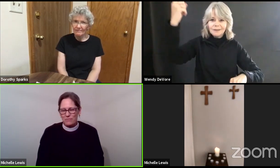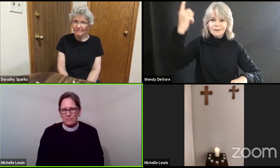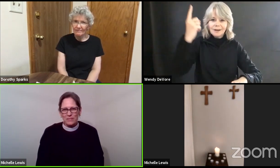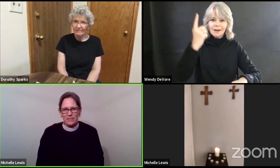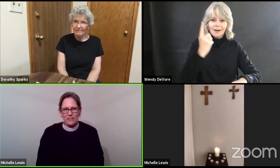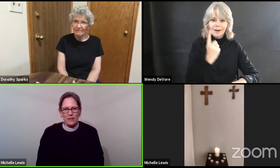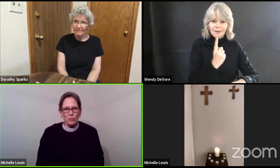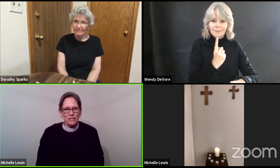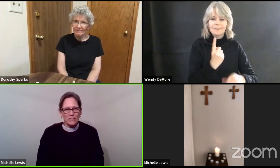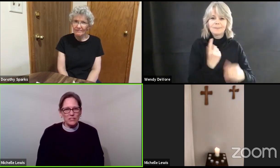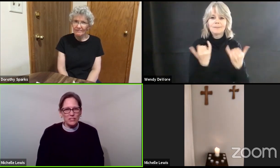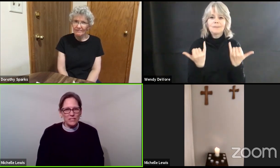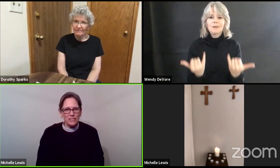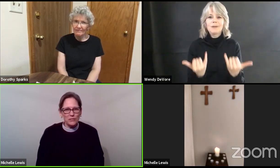what does Jesus do